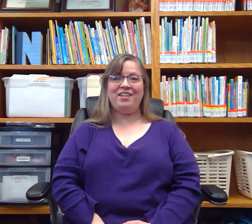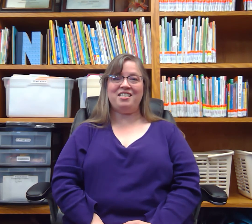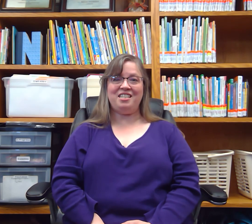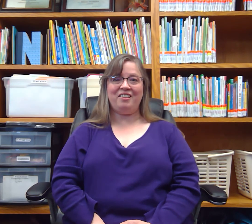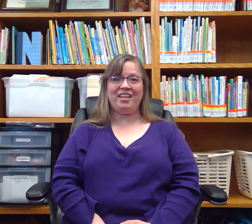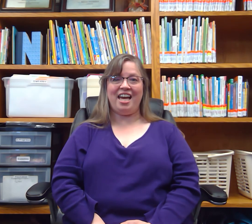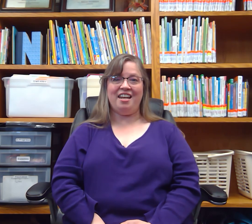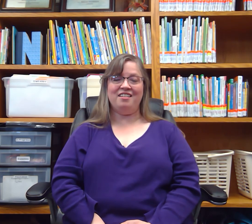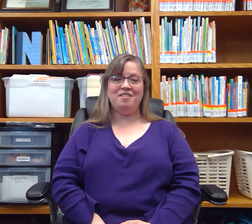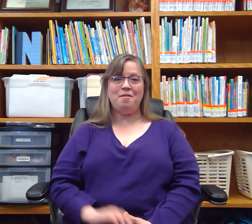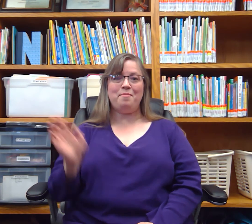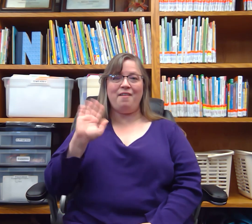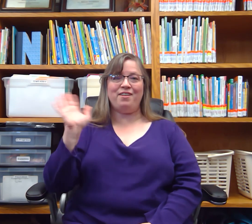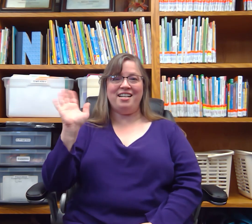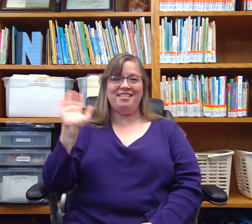wait to see you again. Bye, friends.